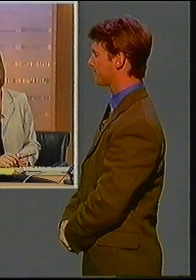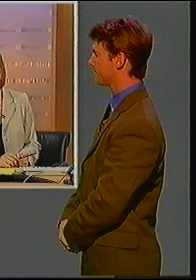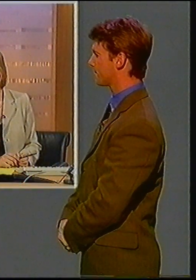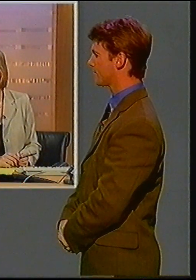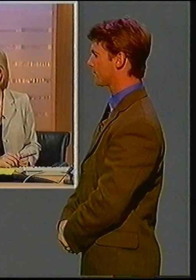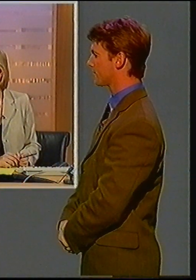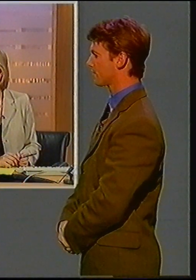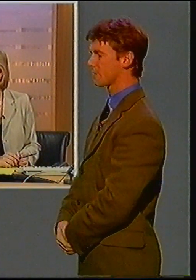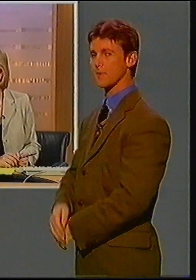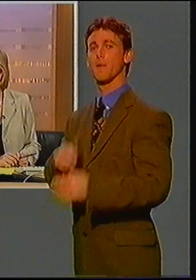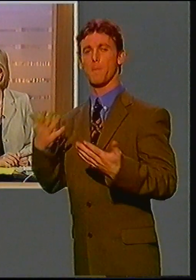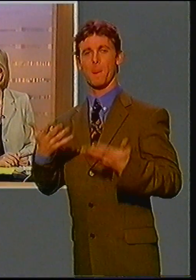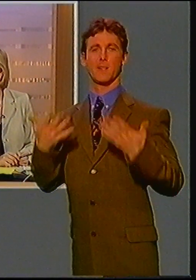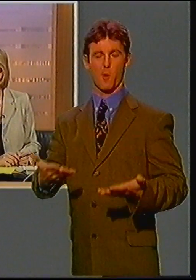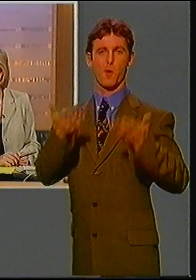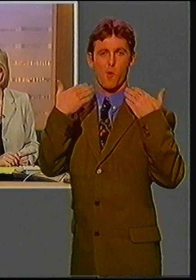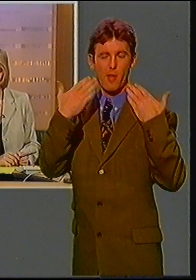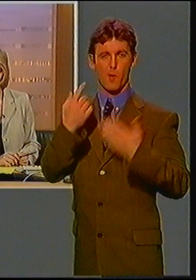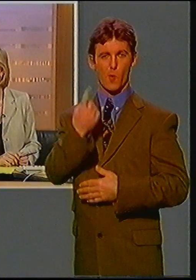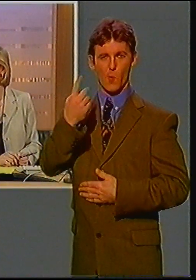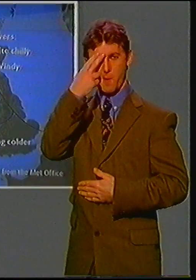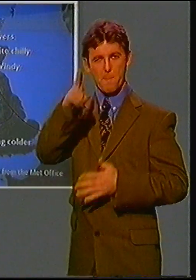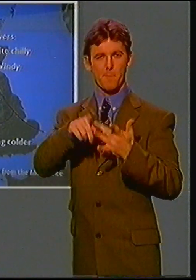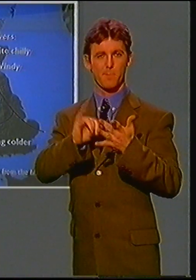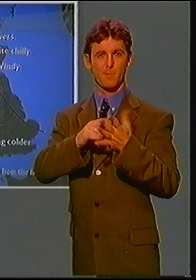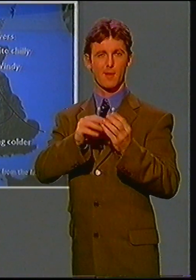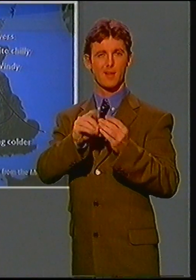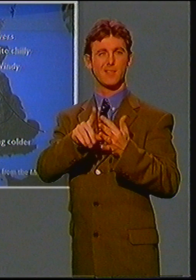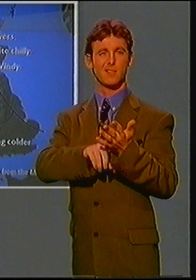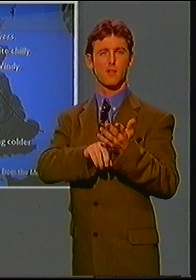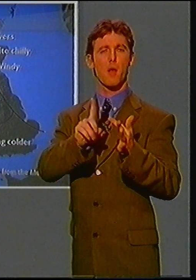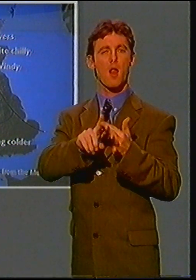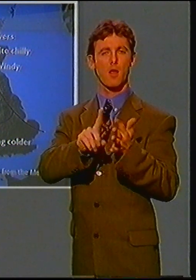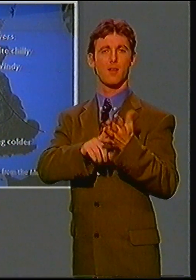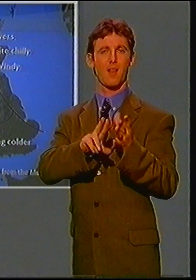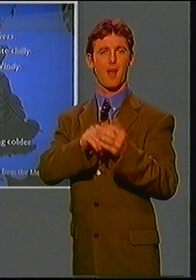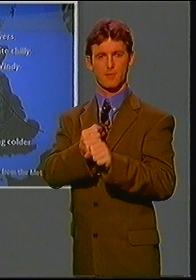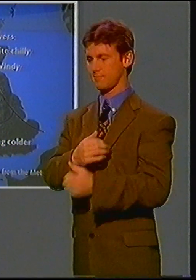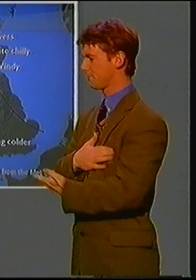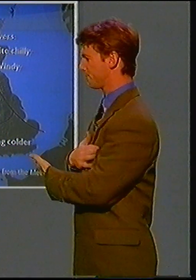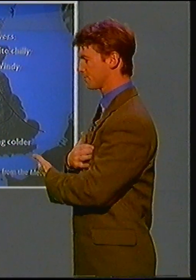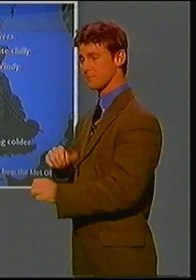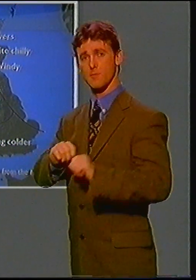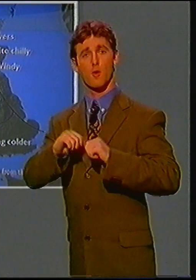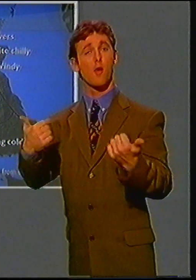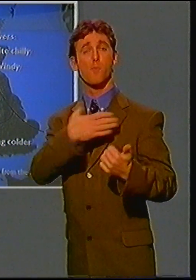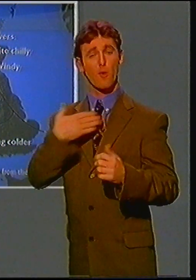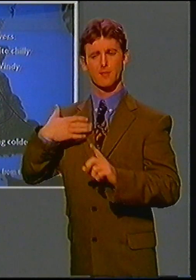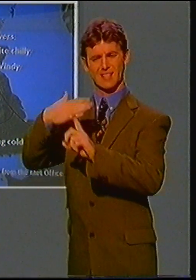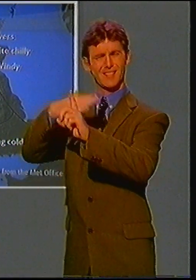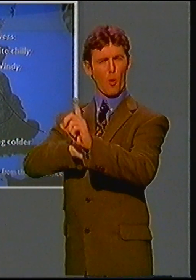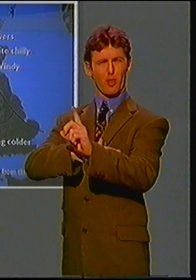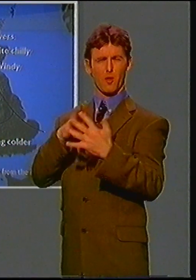Well, Isabel Lang is definitely now here with the weather. Thanks, Jeremy. Good morning to you on a gorgeous weekend in the south, but a colder day for us all